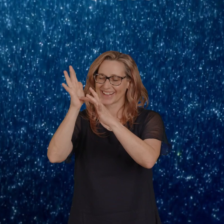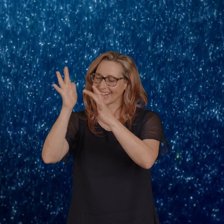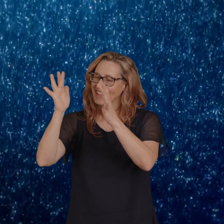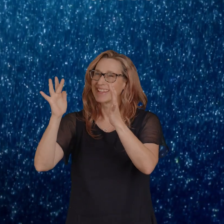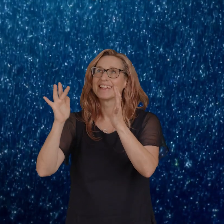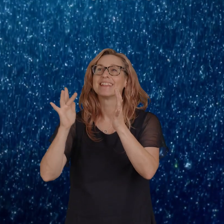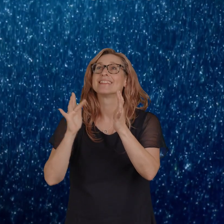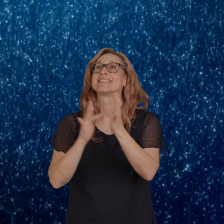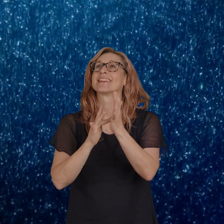Jesus,